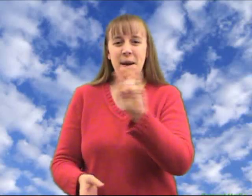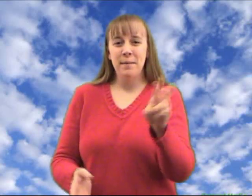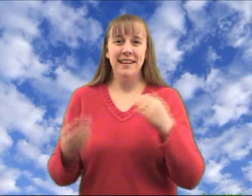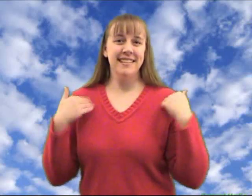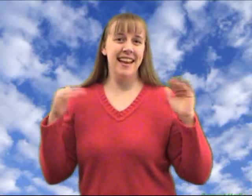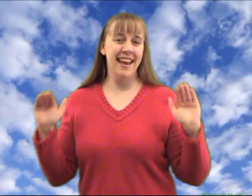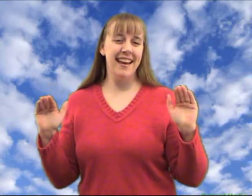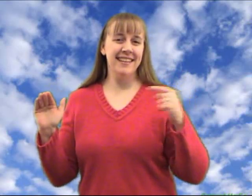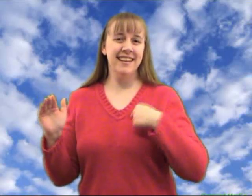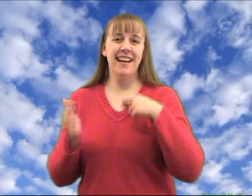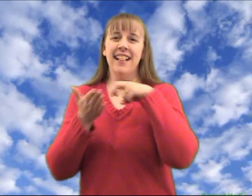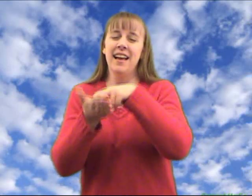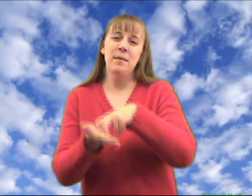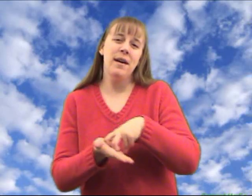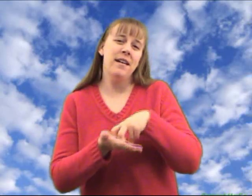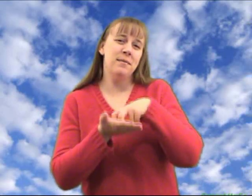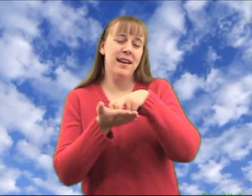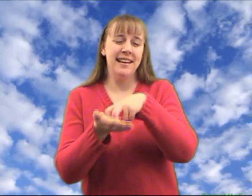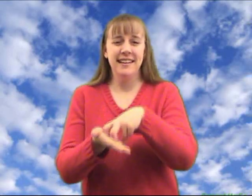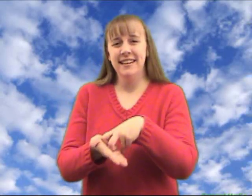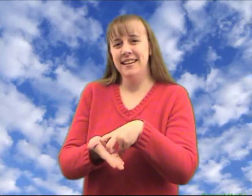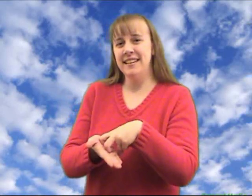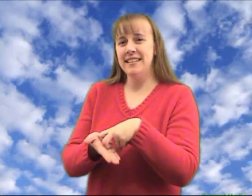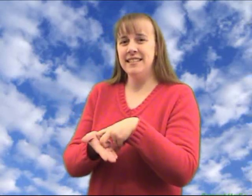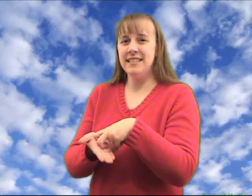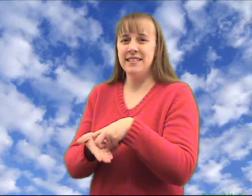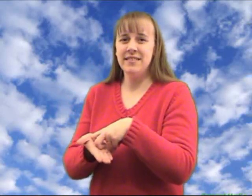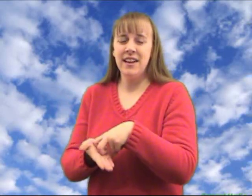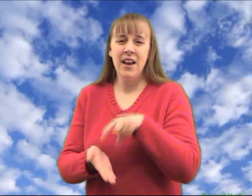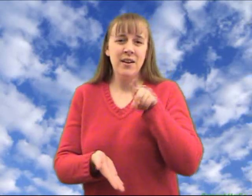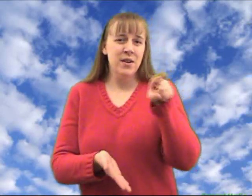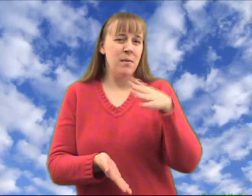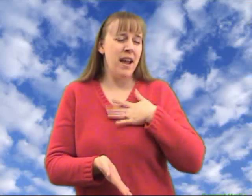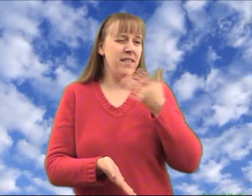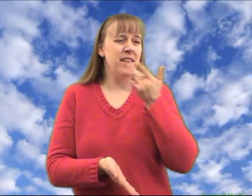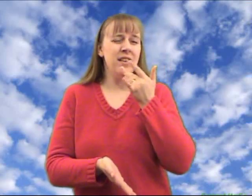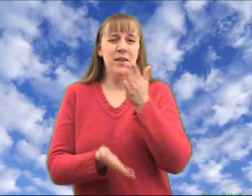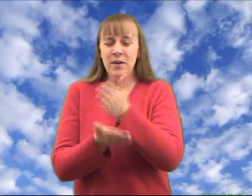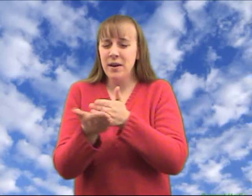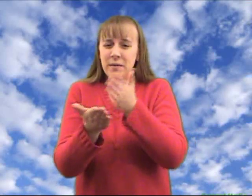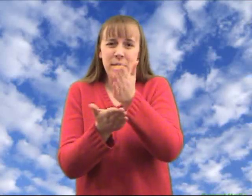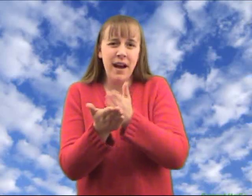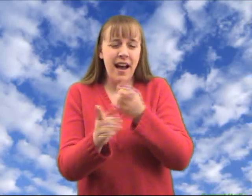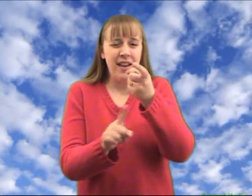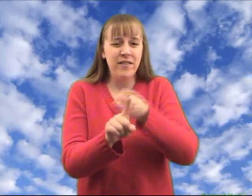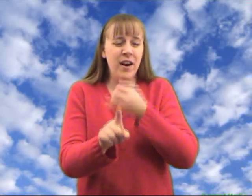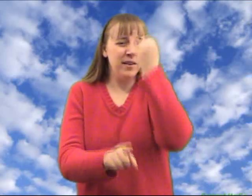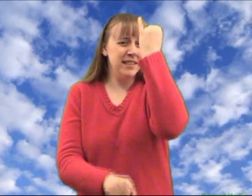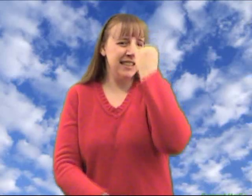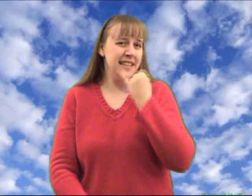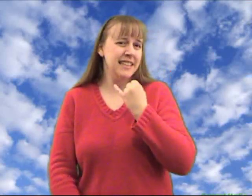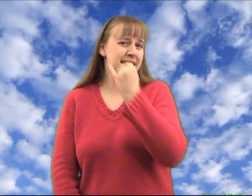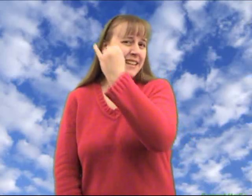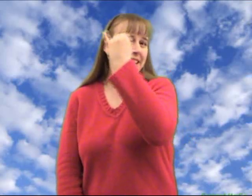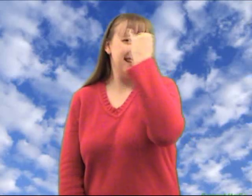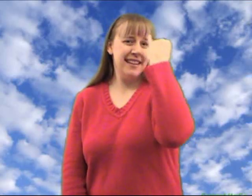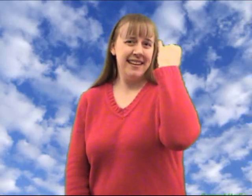Pizza Angel, I'm on my knees. You're my number one pie from Sicily.